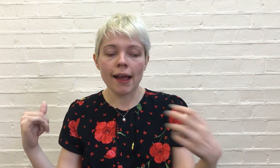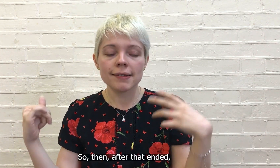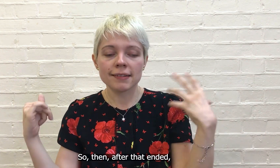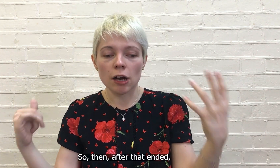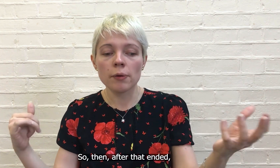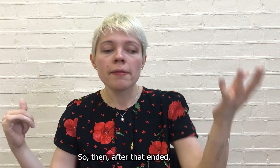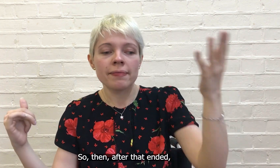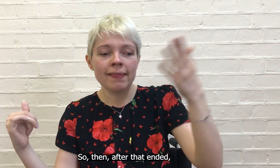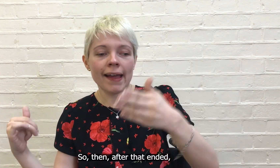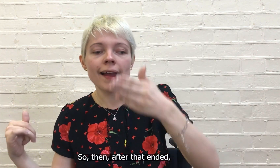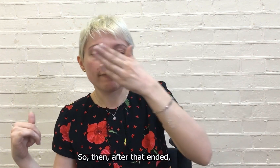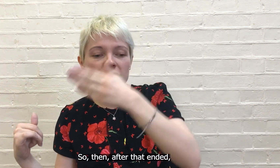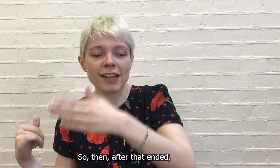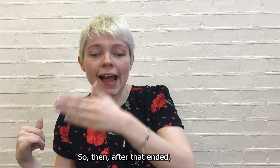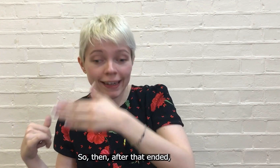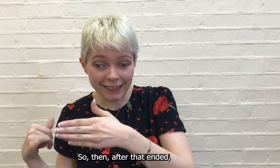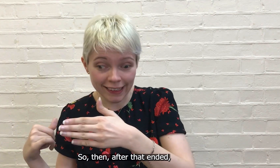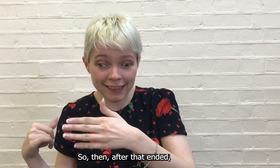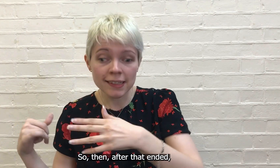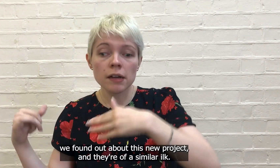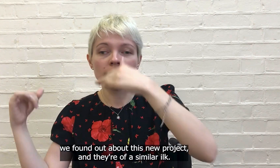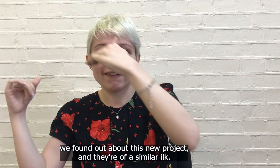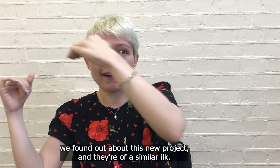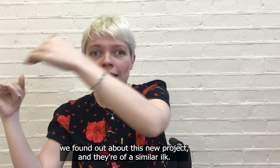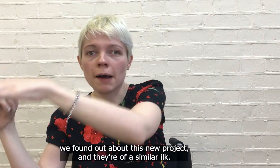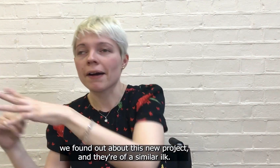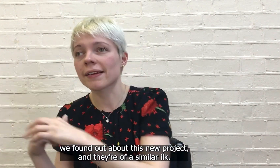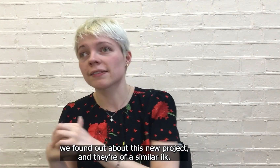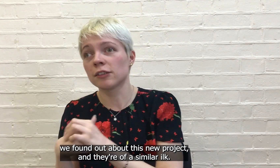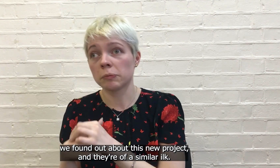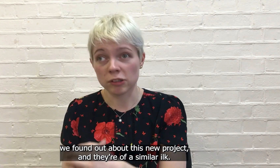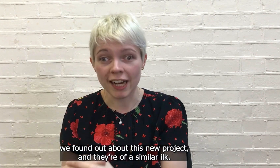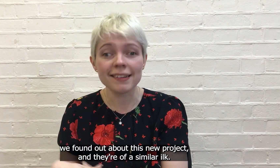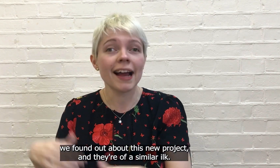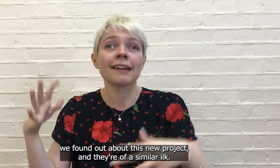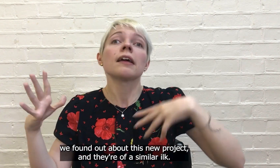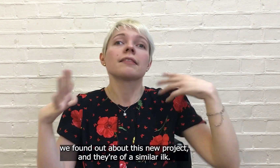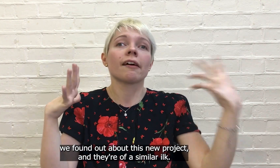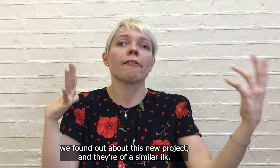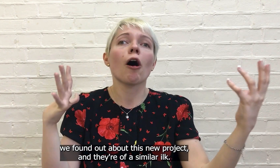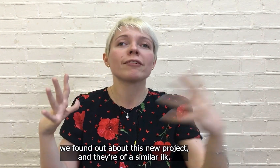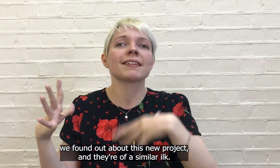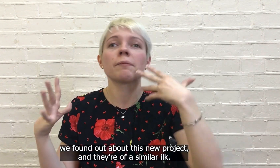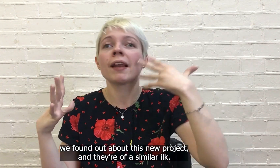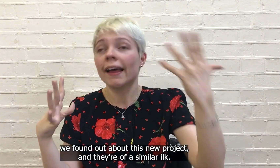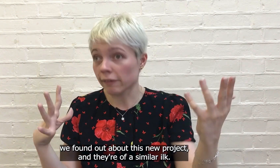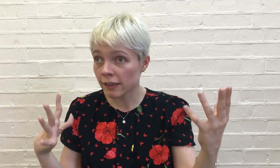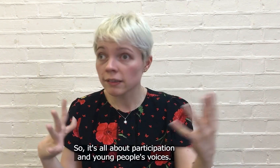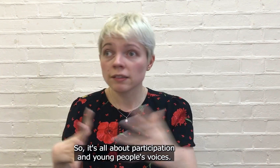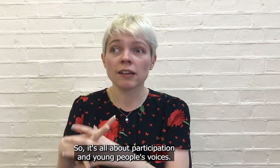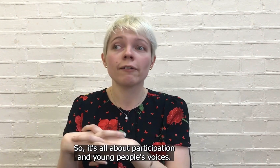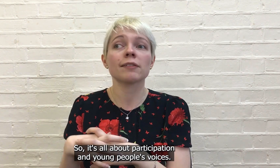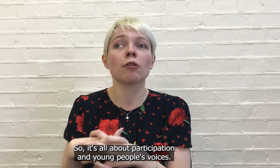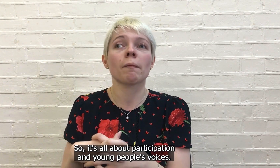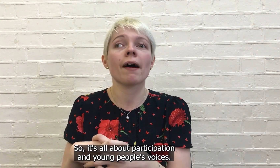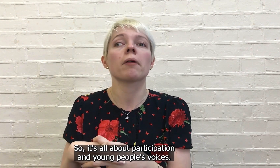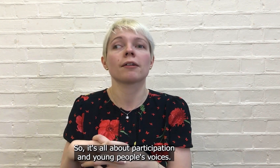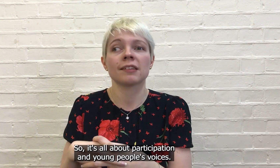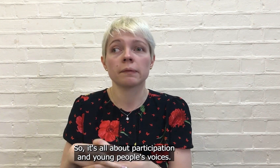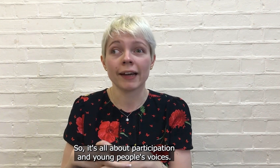So then after that ended, we found out about this new project and they're of a similar ilk so it's all about participation